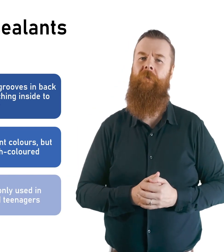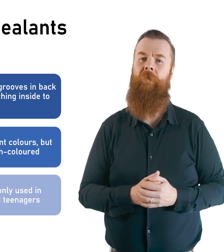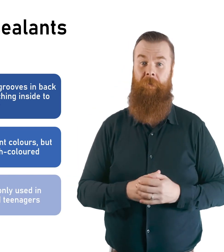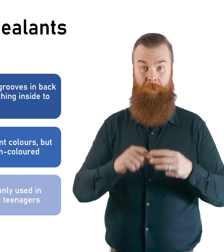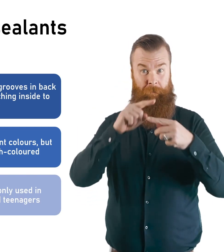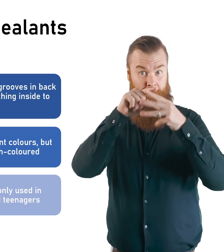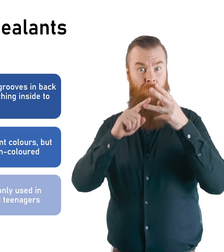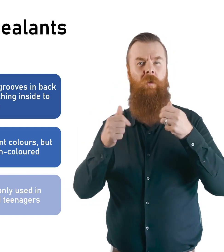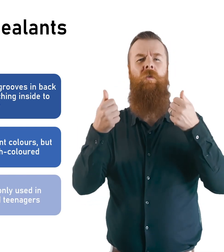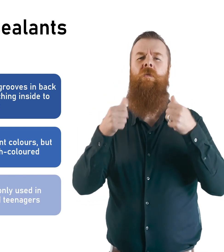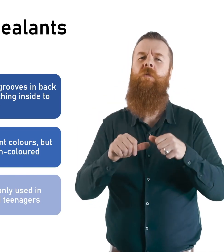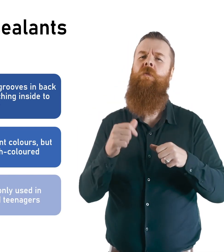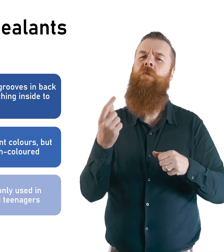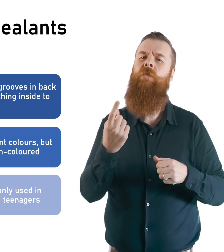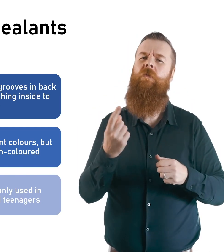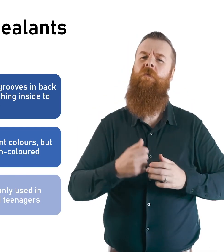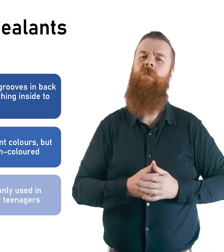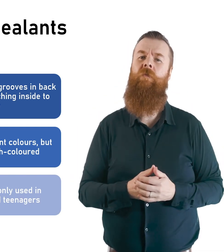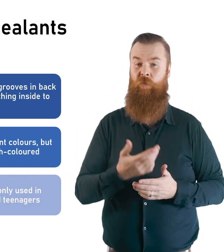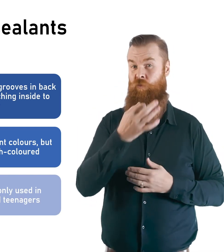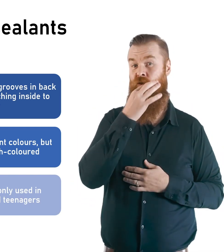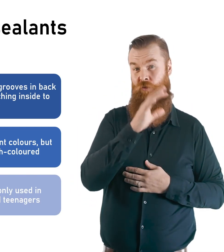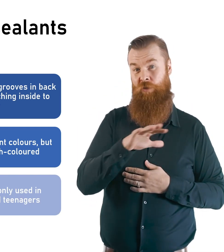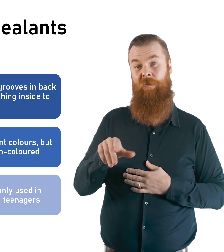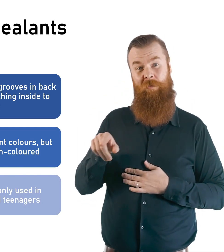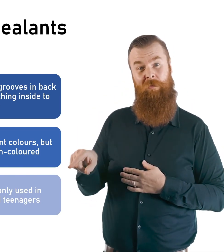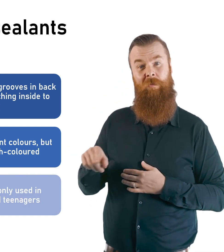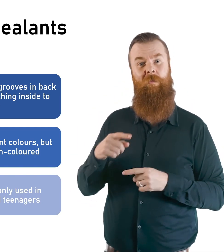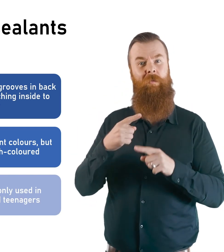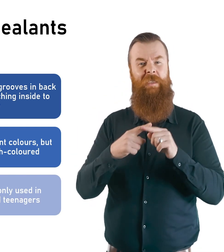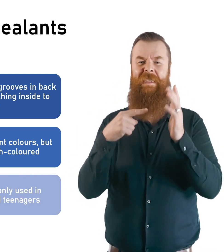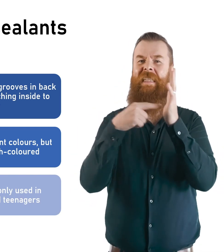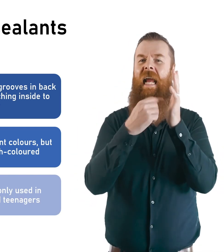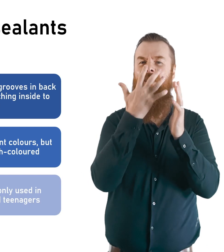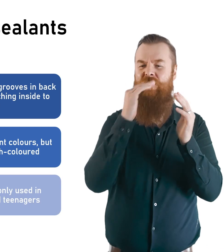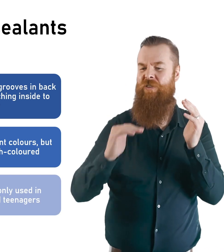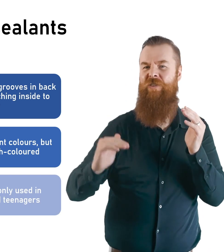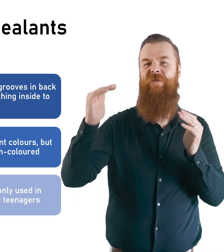They are commonly used to protect the back teeth of kids and teenagers.